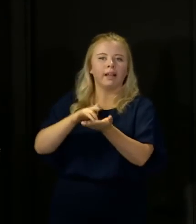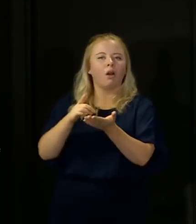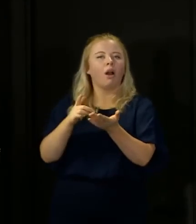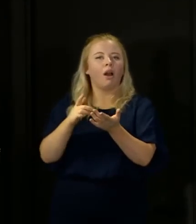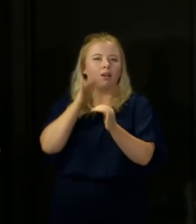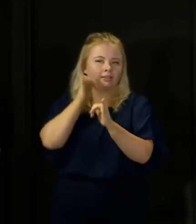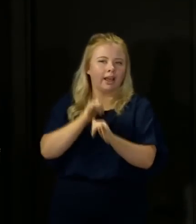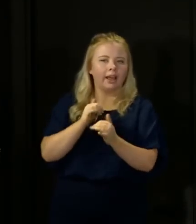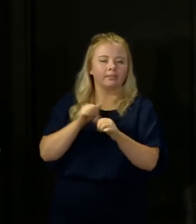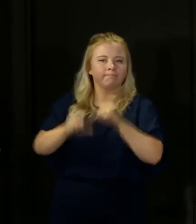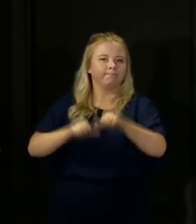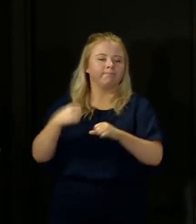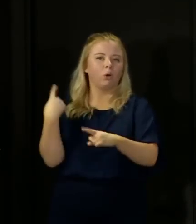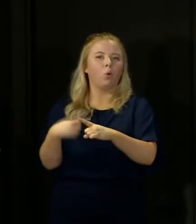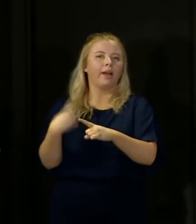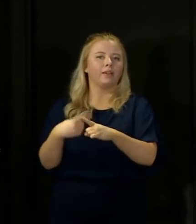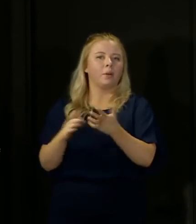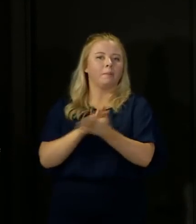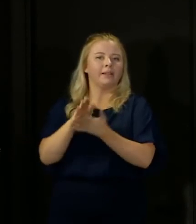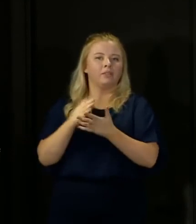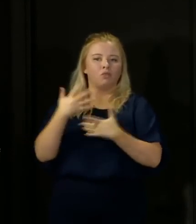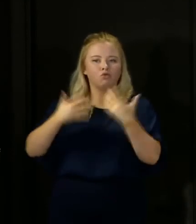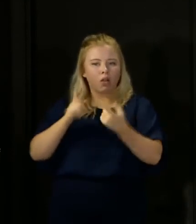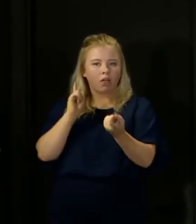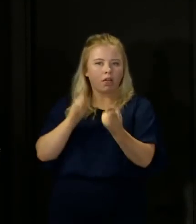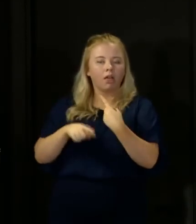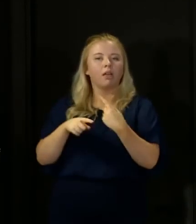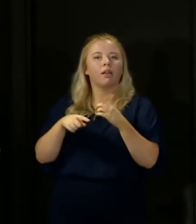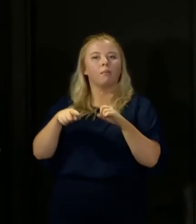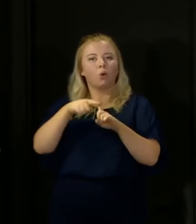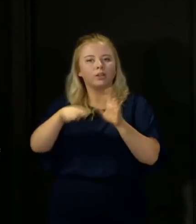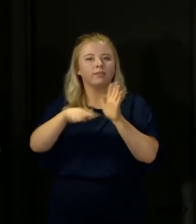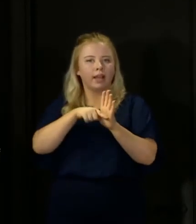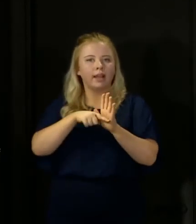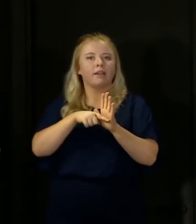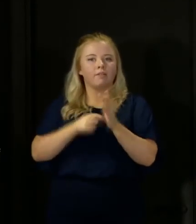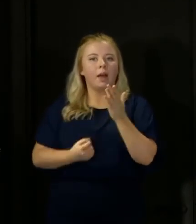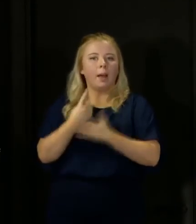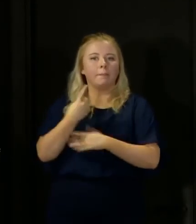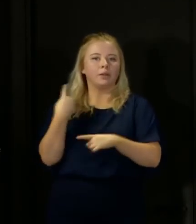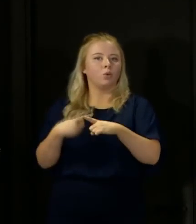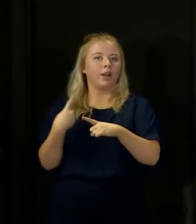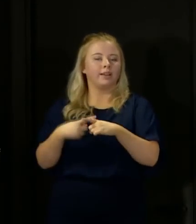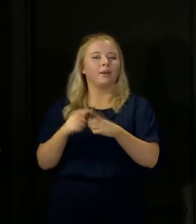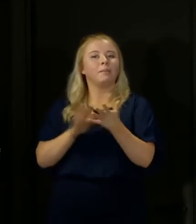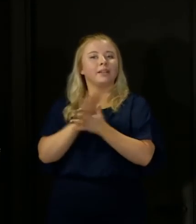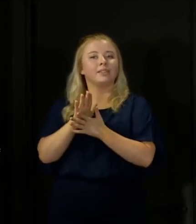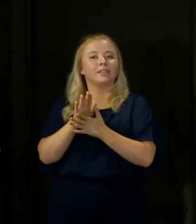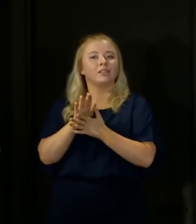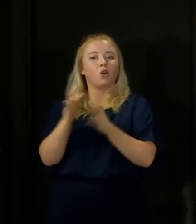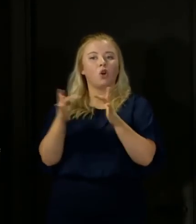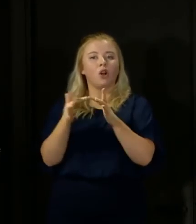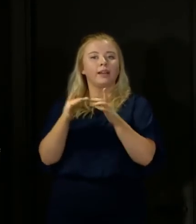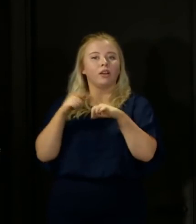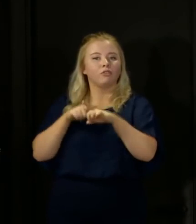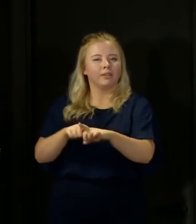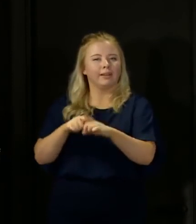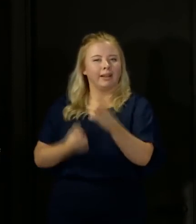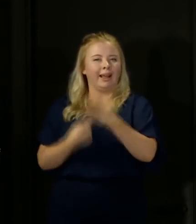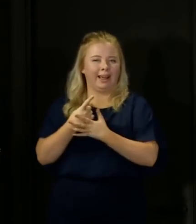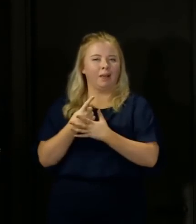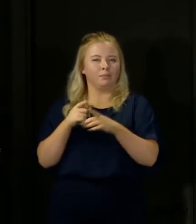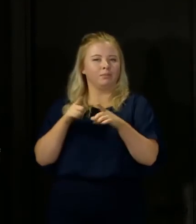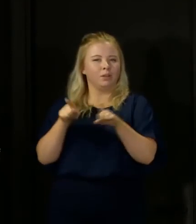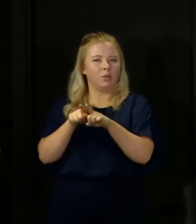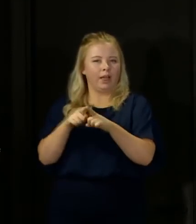processing of that test is done really quickly so that the contact tracing process can also be done quickly. So we are trying to reduce that